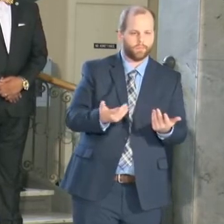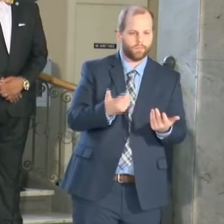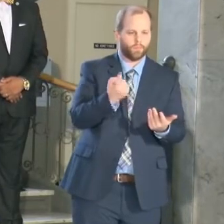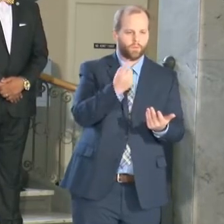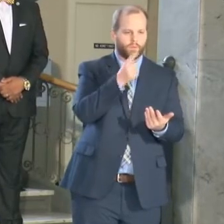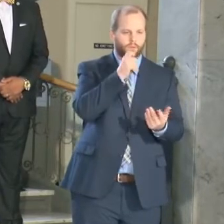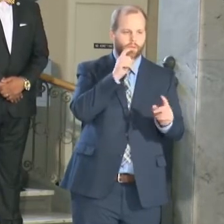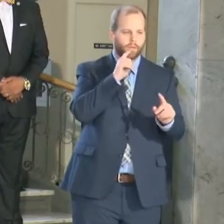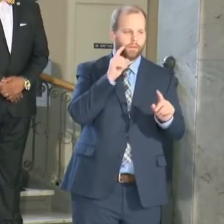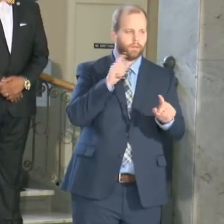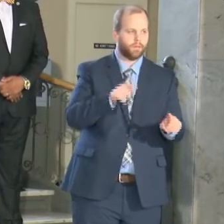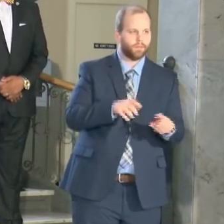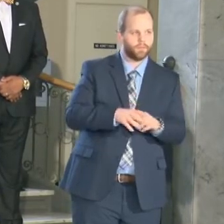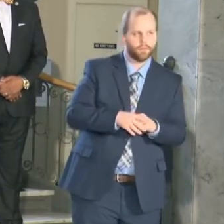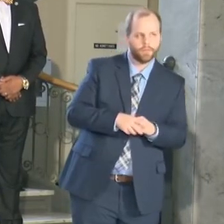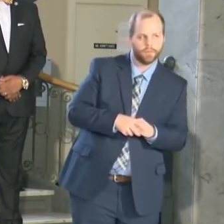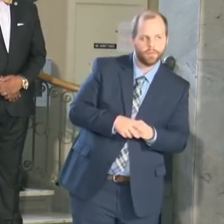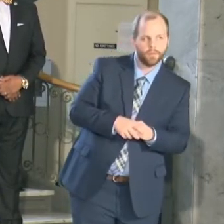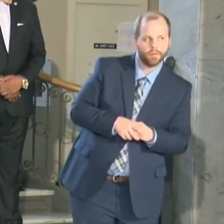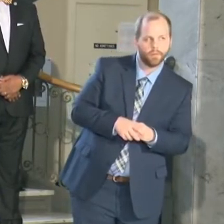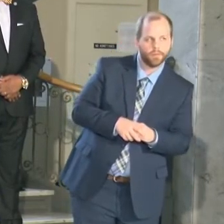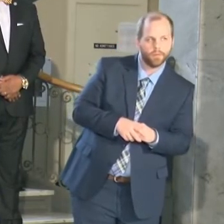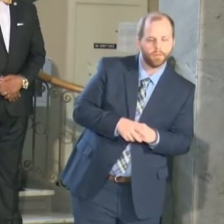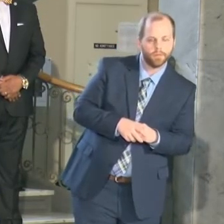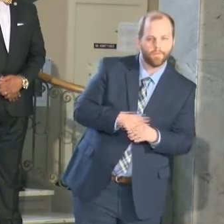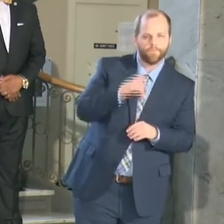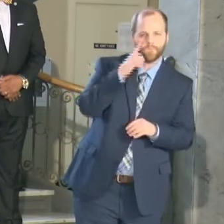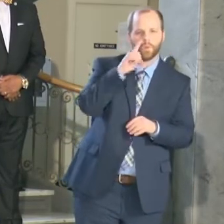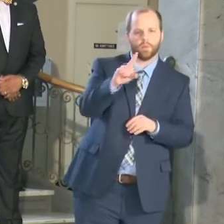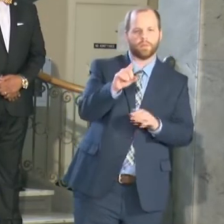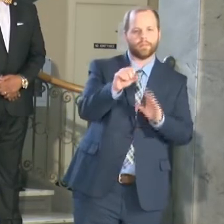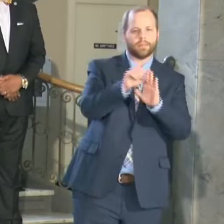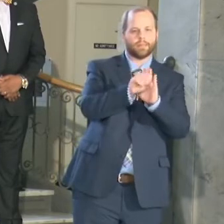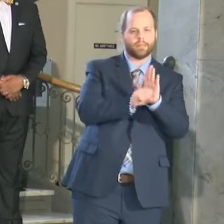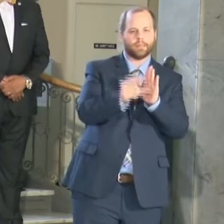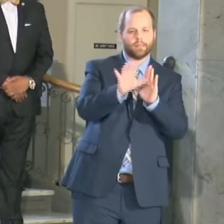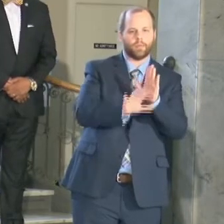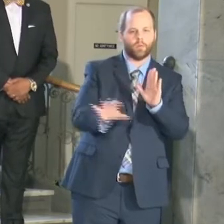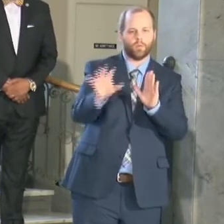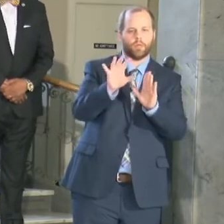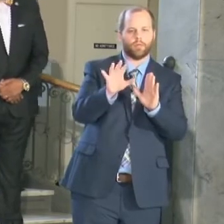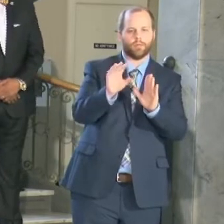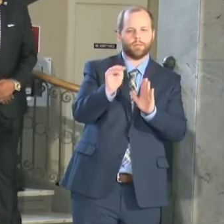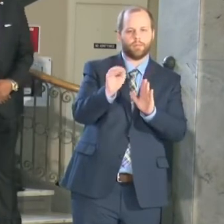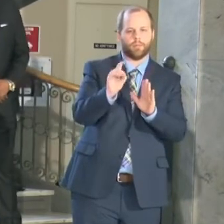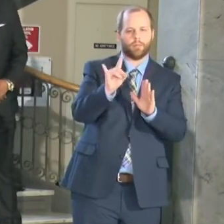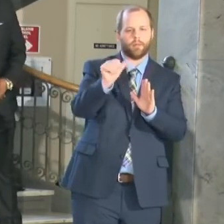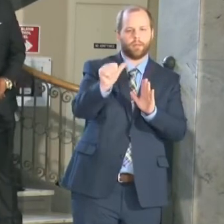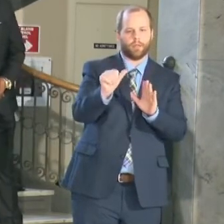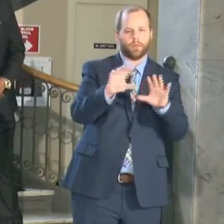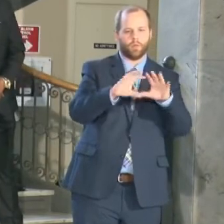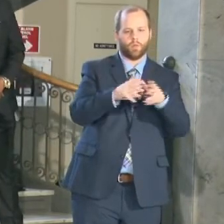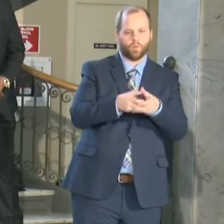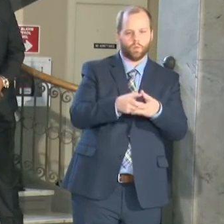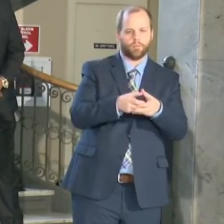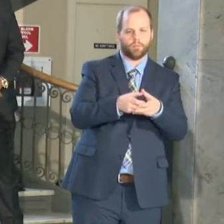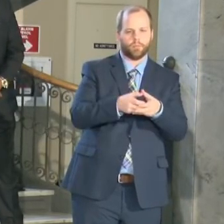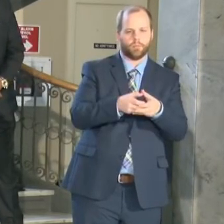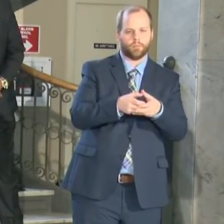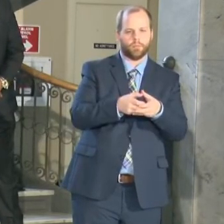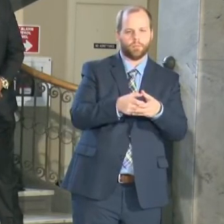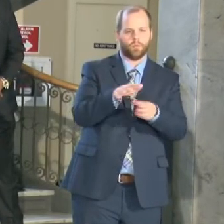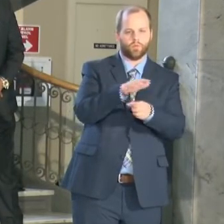the publisher of a wide media group cether baker uh well known around the woodrock area